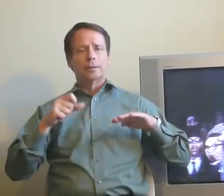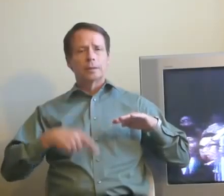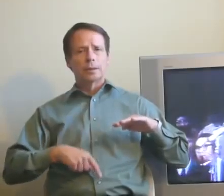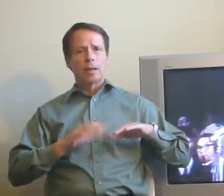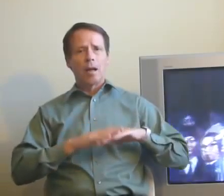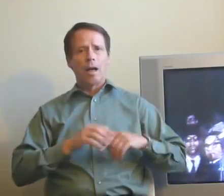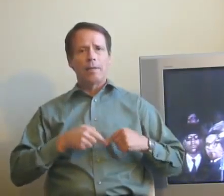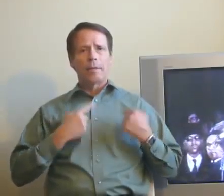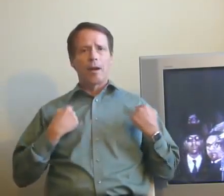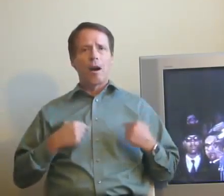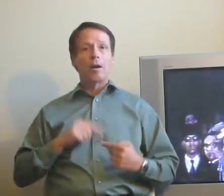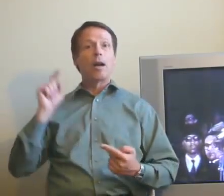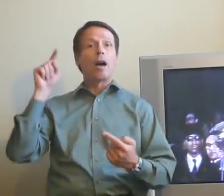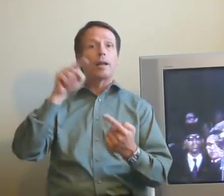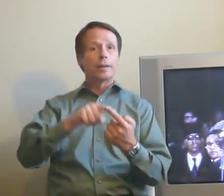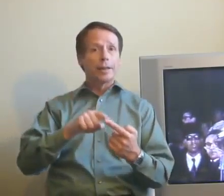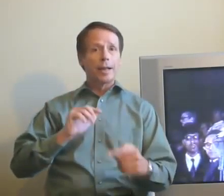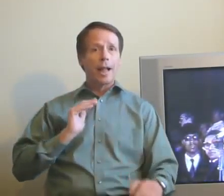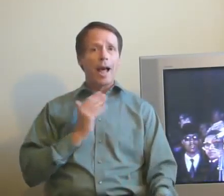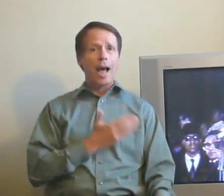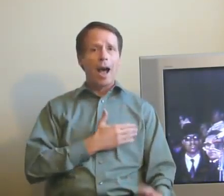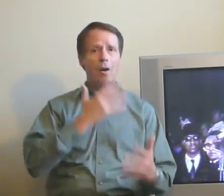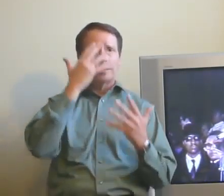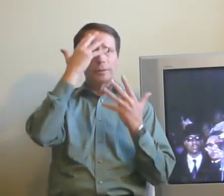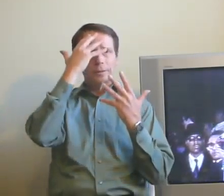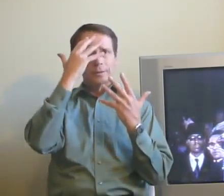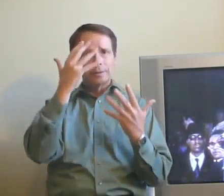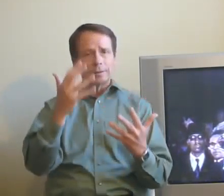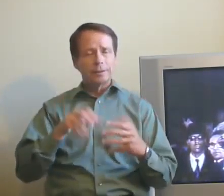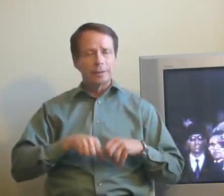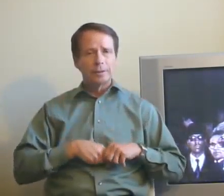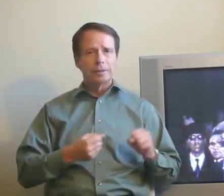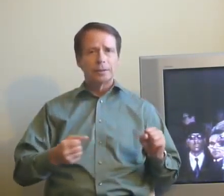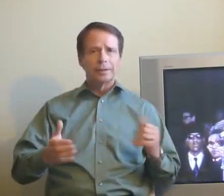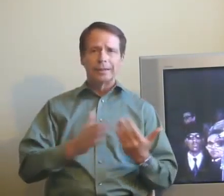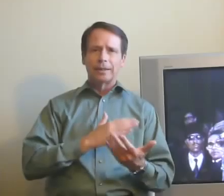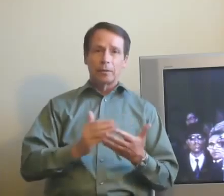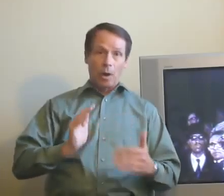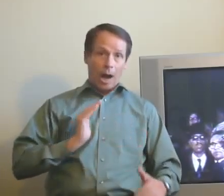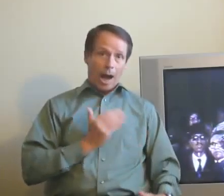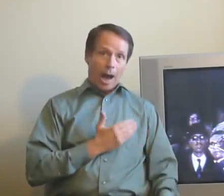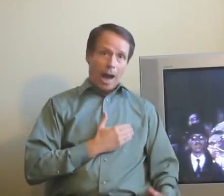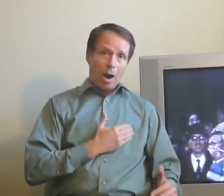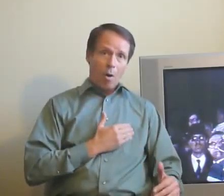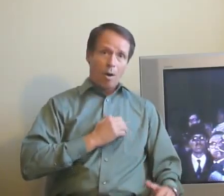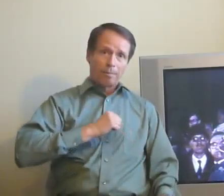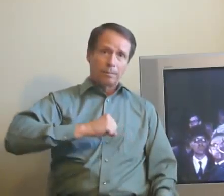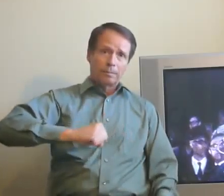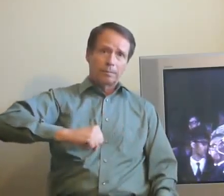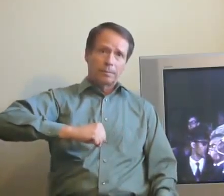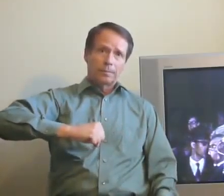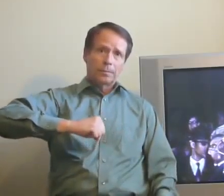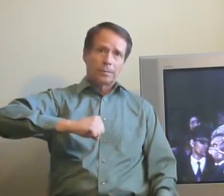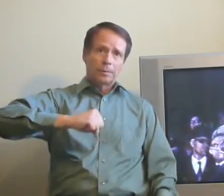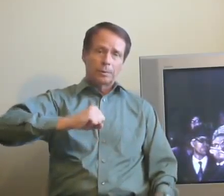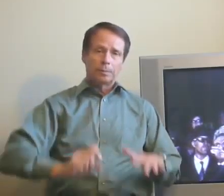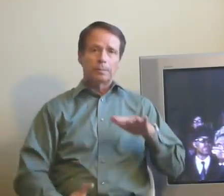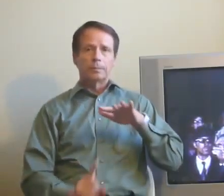until in our own despair, against our will, comes wisdom through the awful